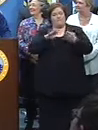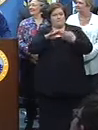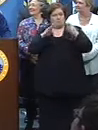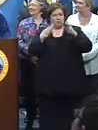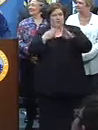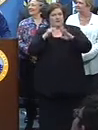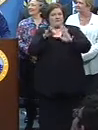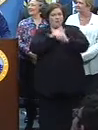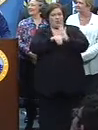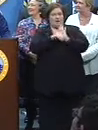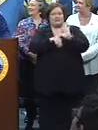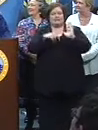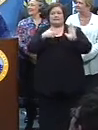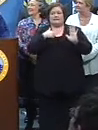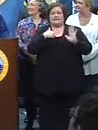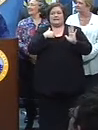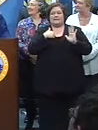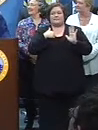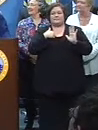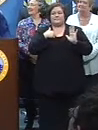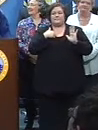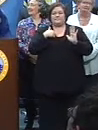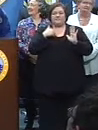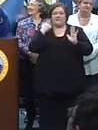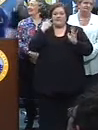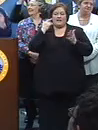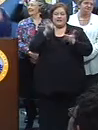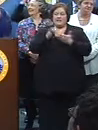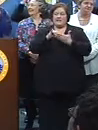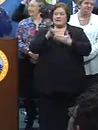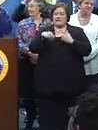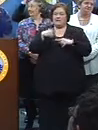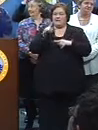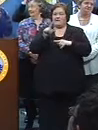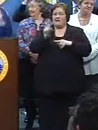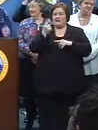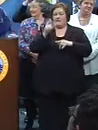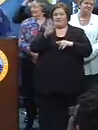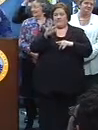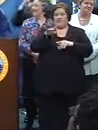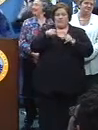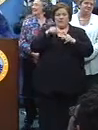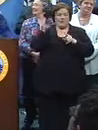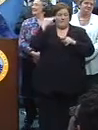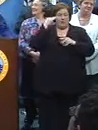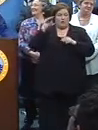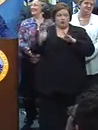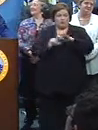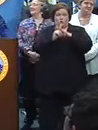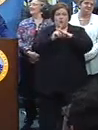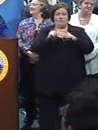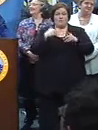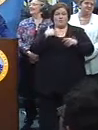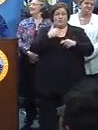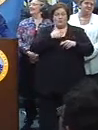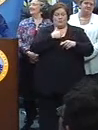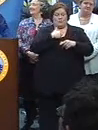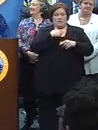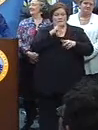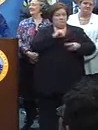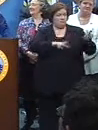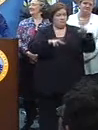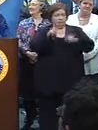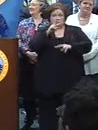of New Orleans. I think the gauntlet was placed last night at about 1145 when the mayor showed up as we walked a final route